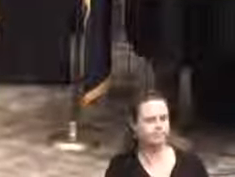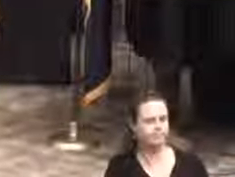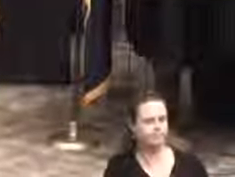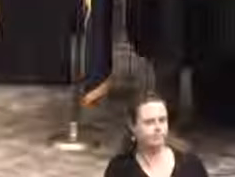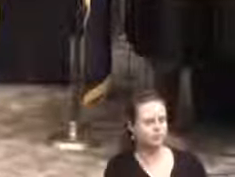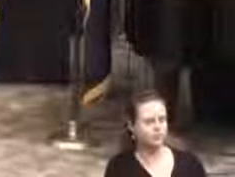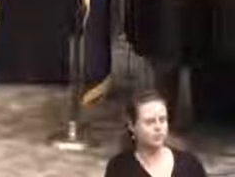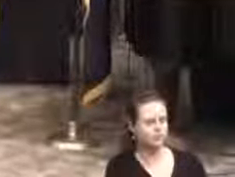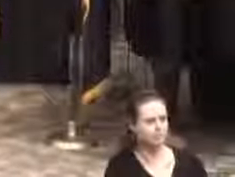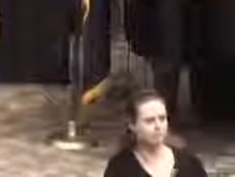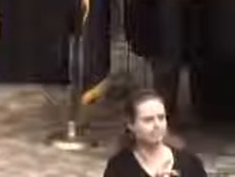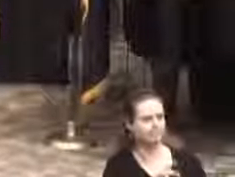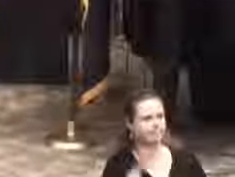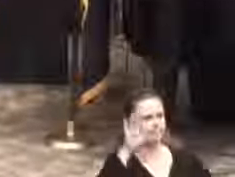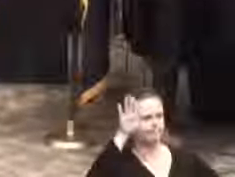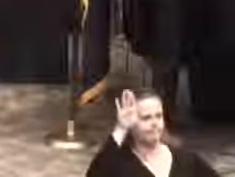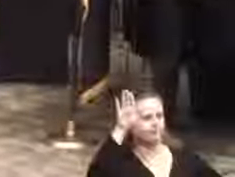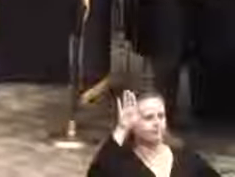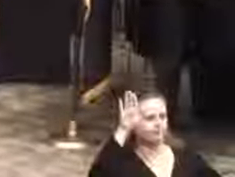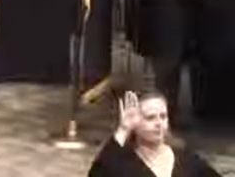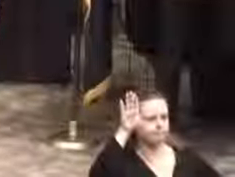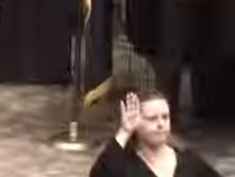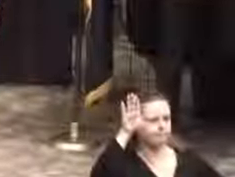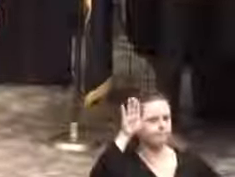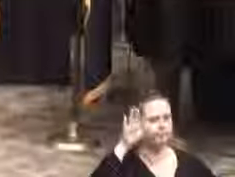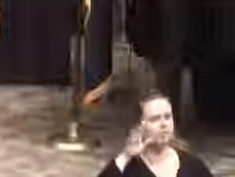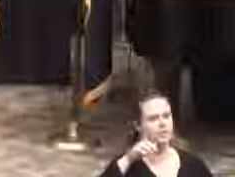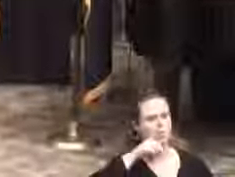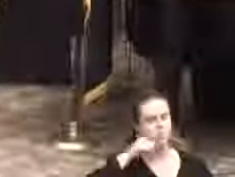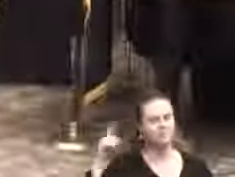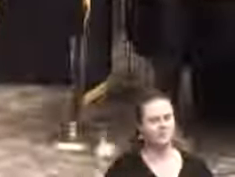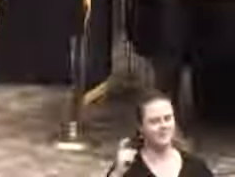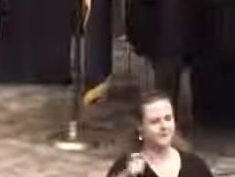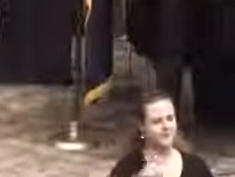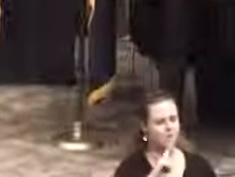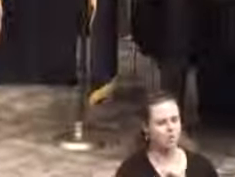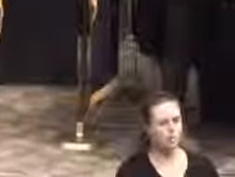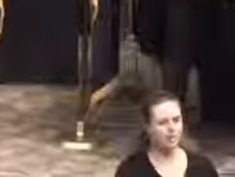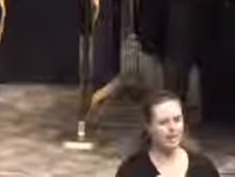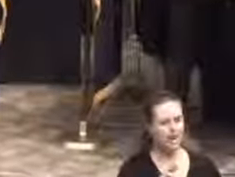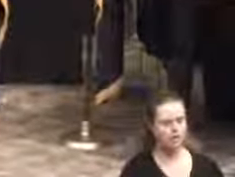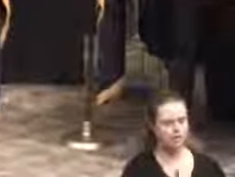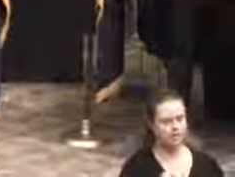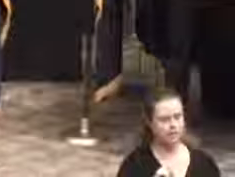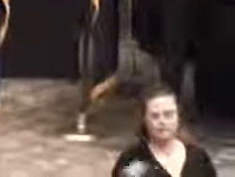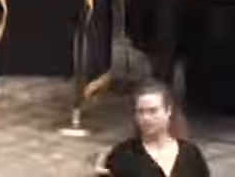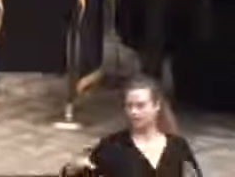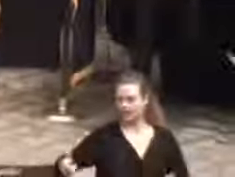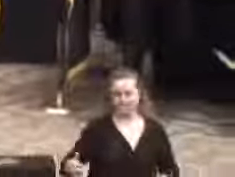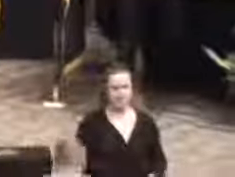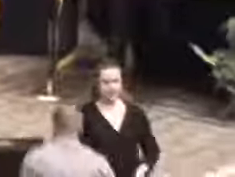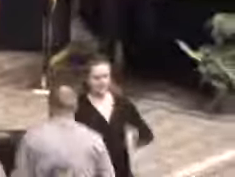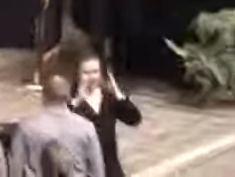Corrections Facilities Operations Manager, Gary Dillon. Class, attention.